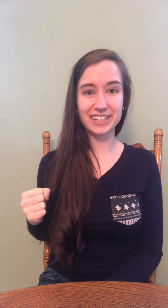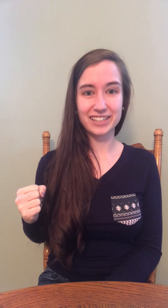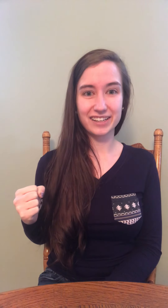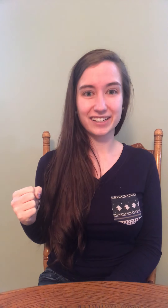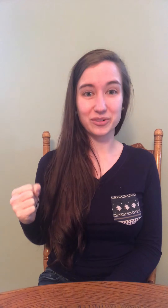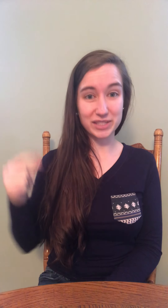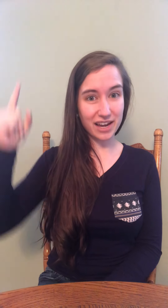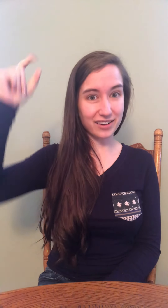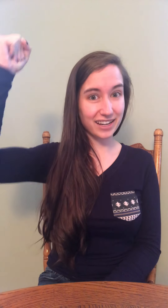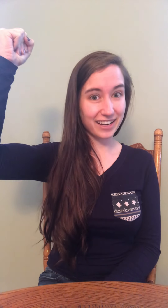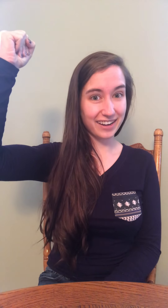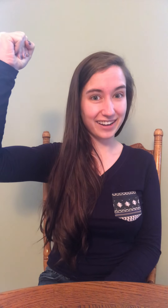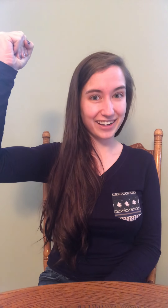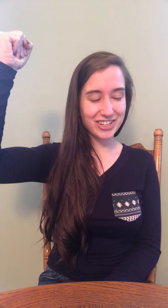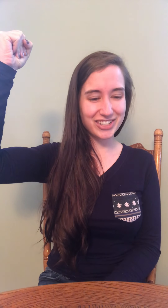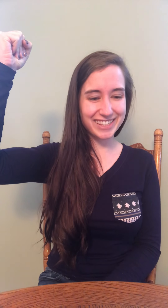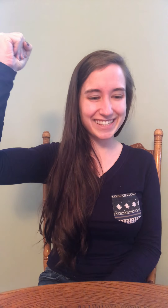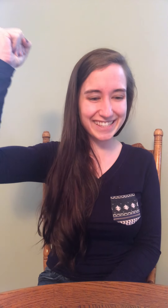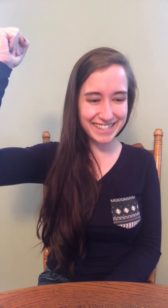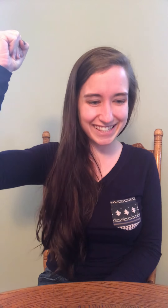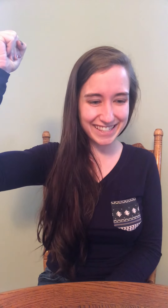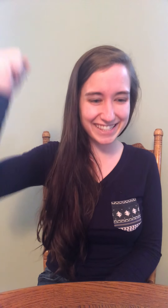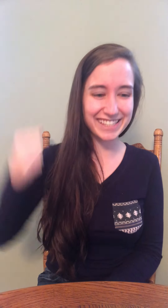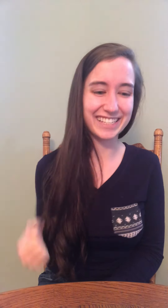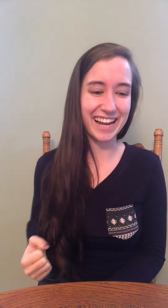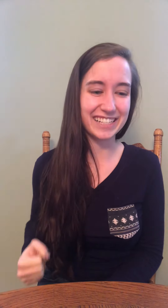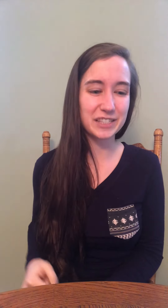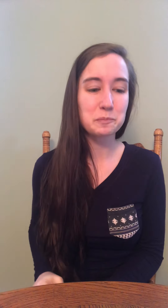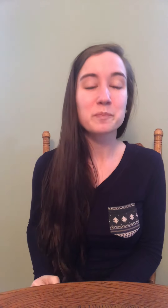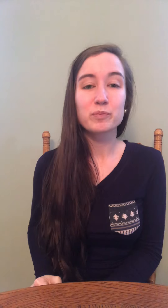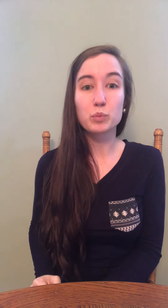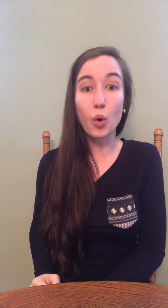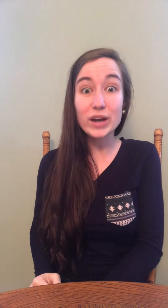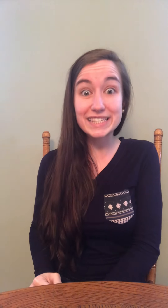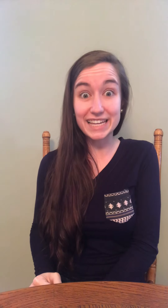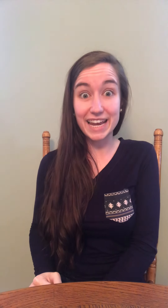What sound? Sh-ts. Nice. Poison.